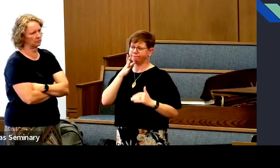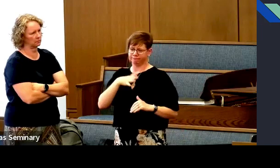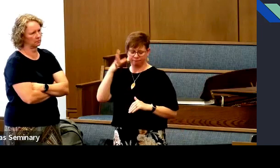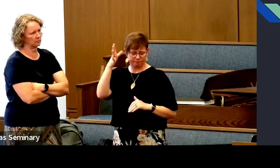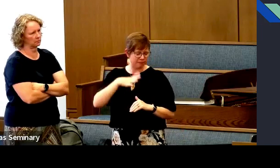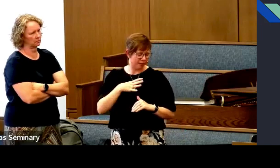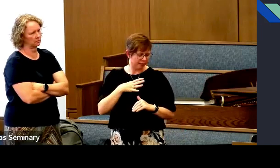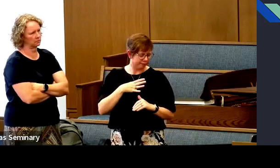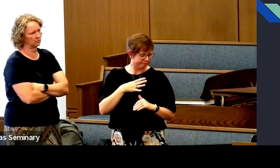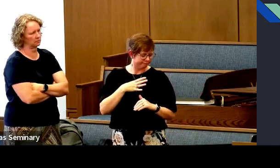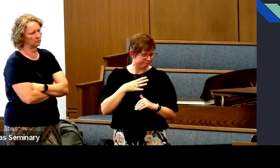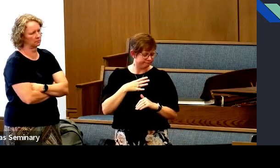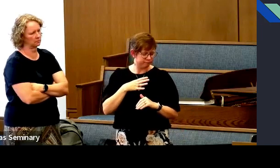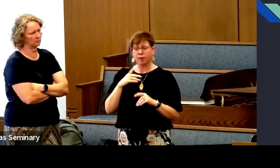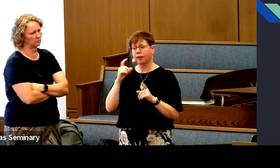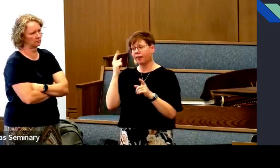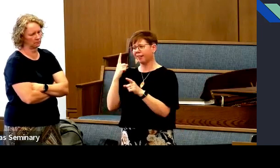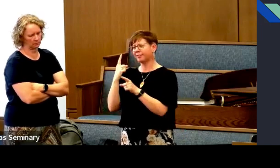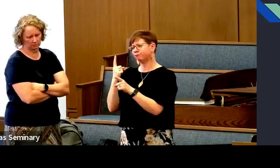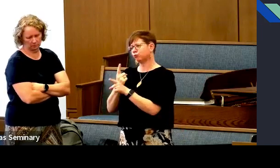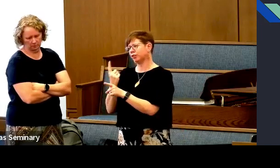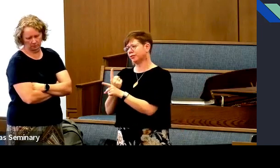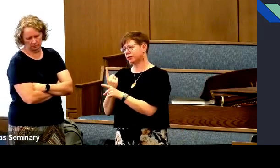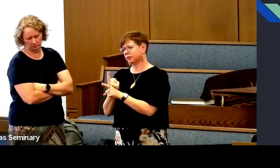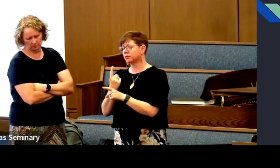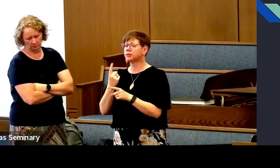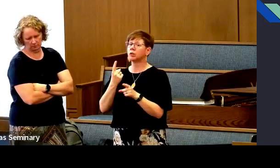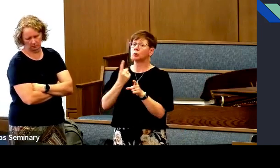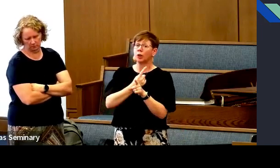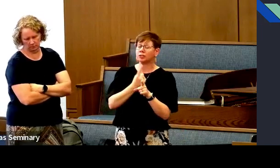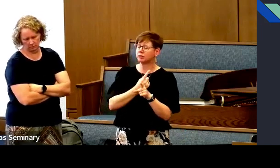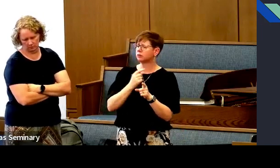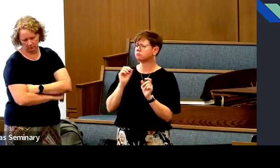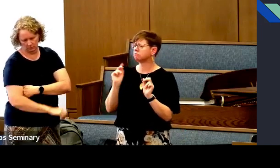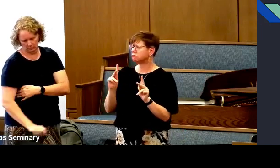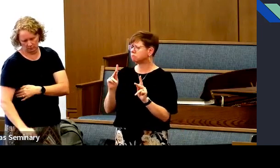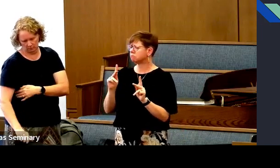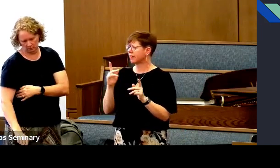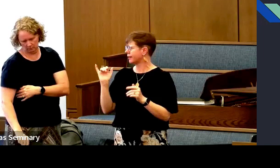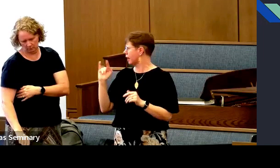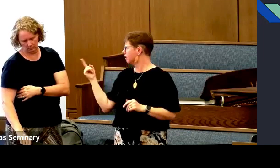For all, meaning men and women, righteous.